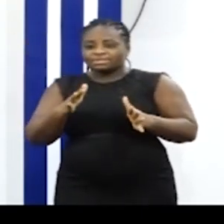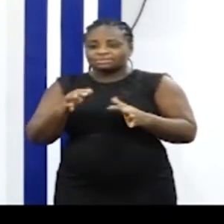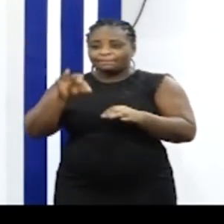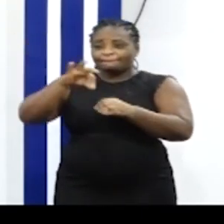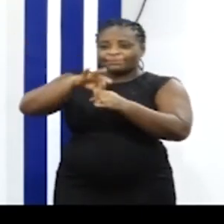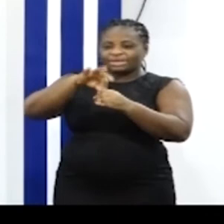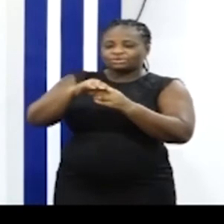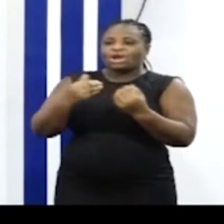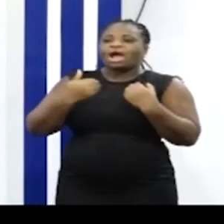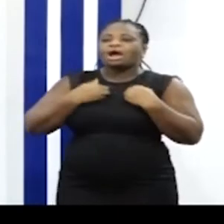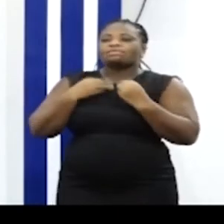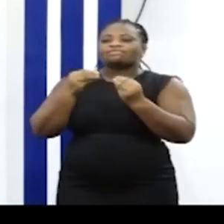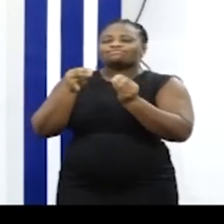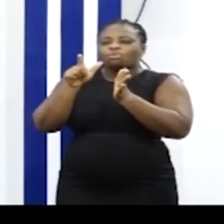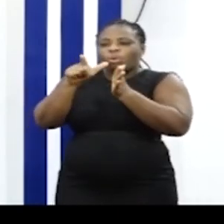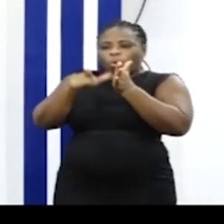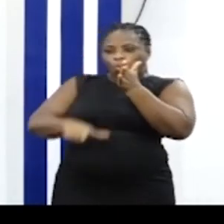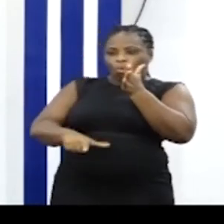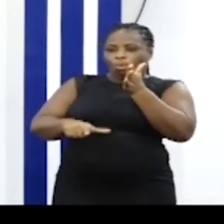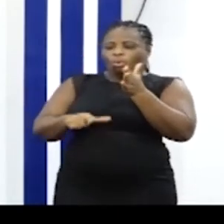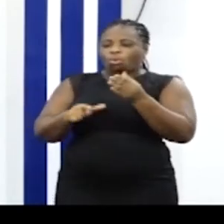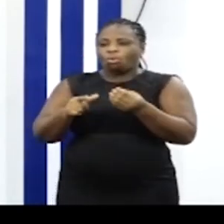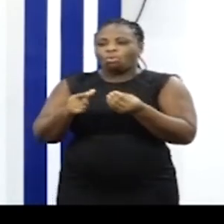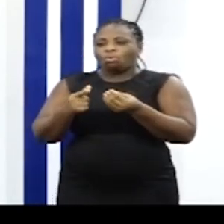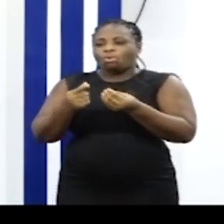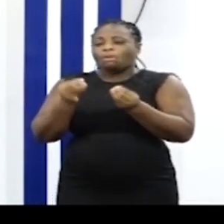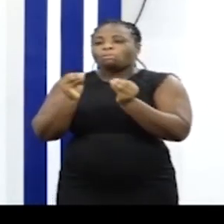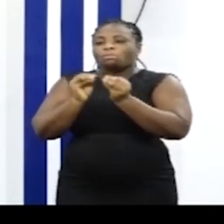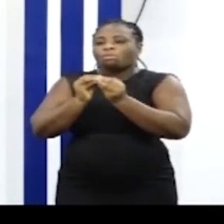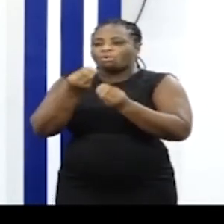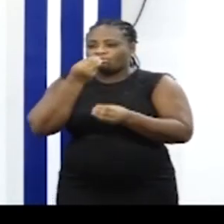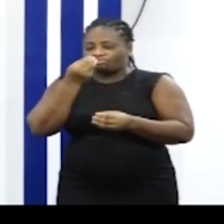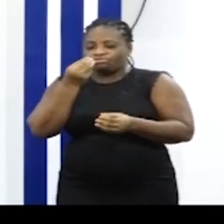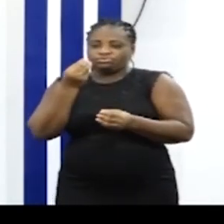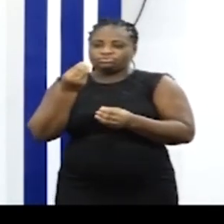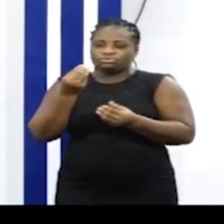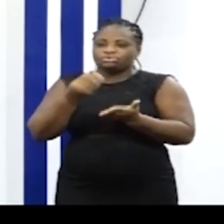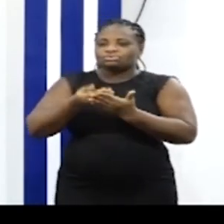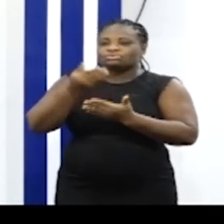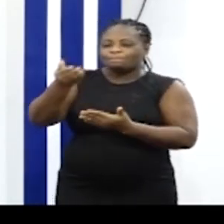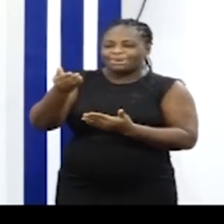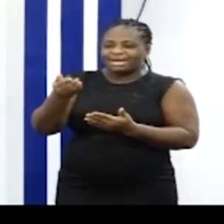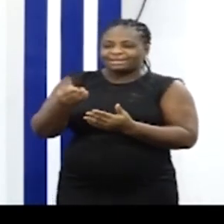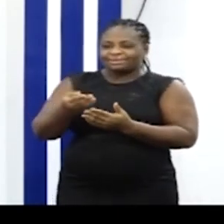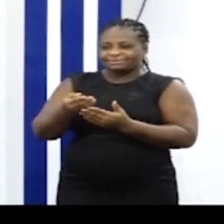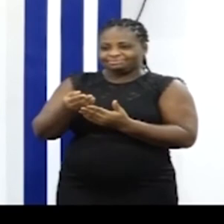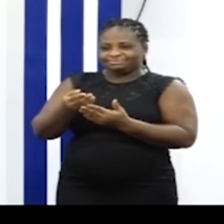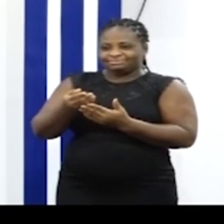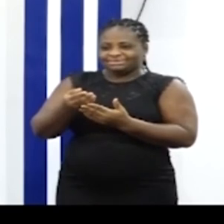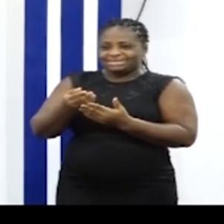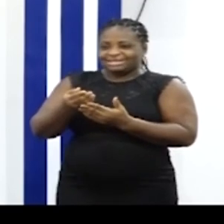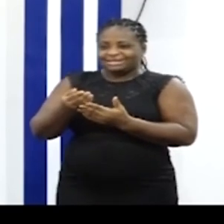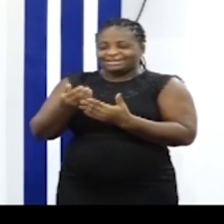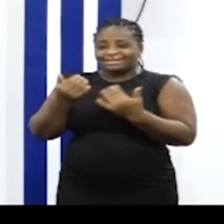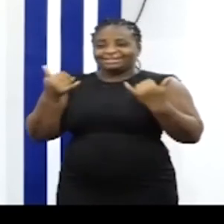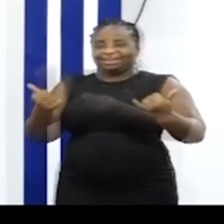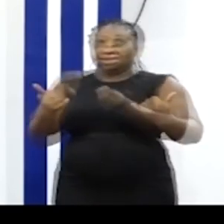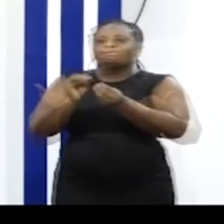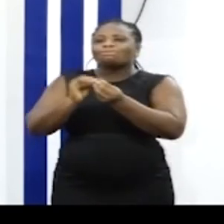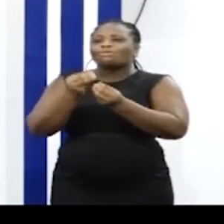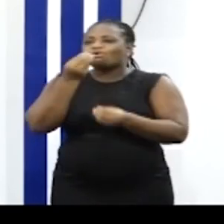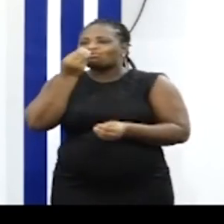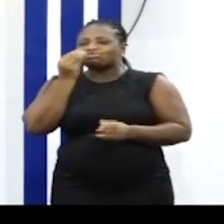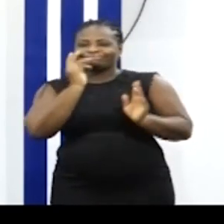that's when we have the lowest stocks of food in this country. And that's when you have the highest prices of food.